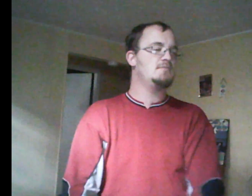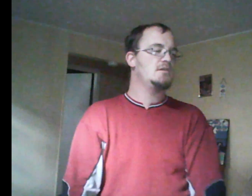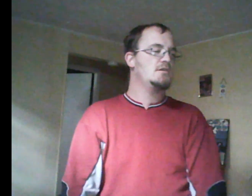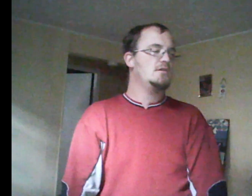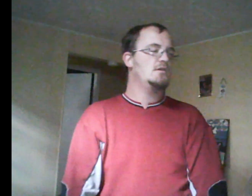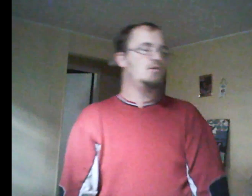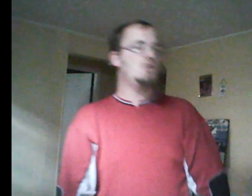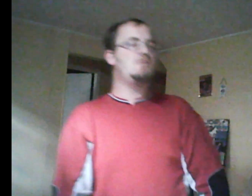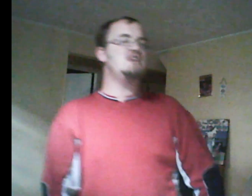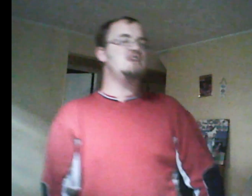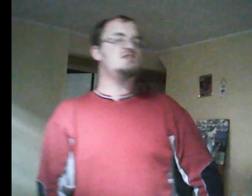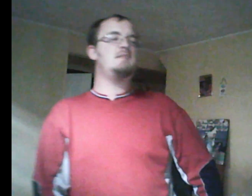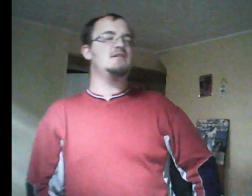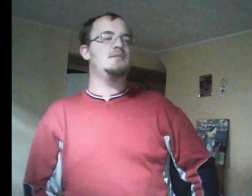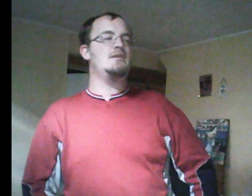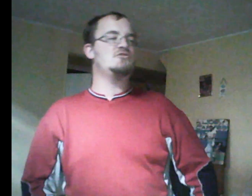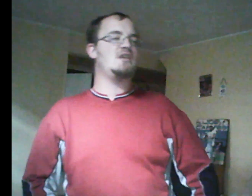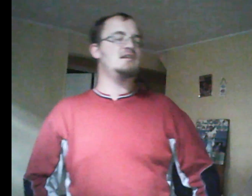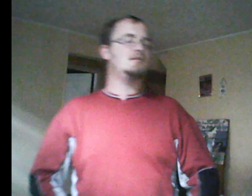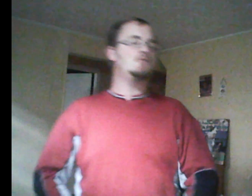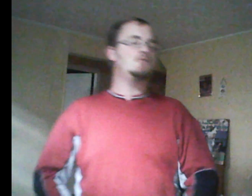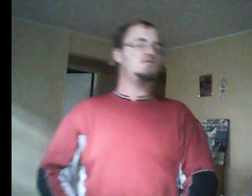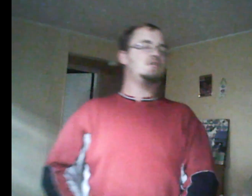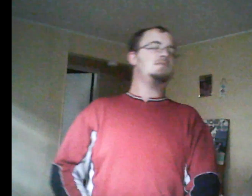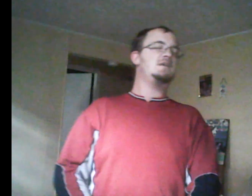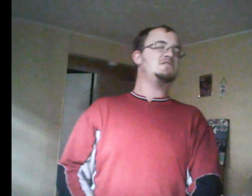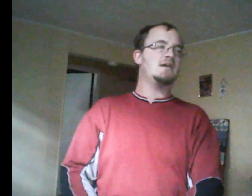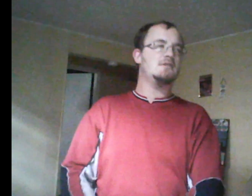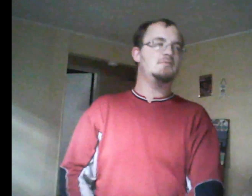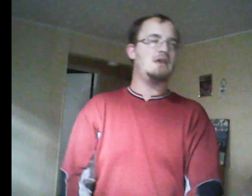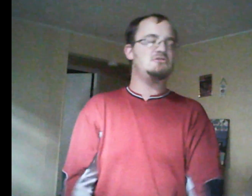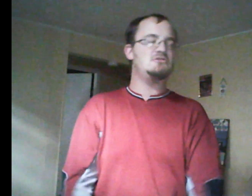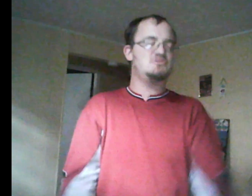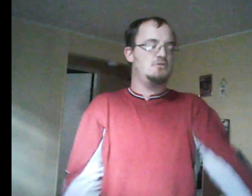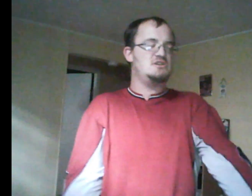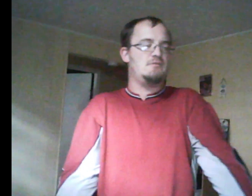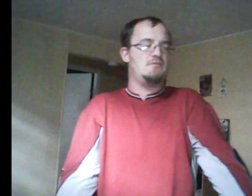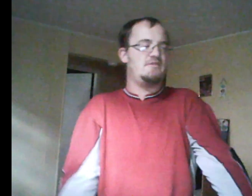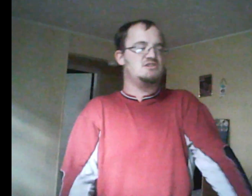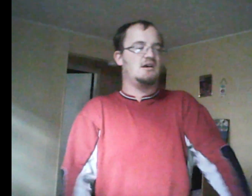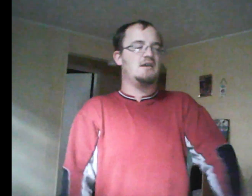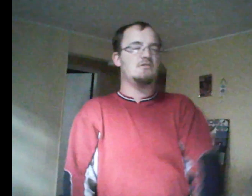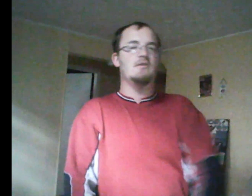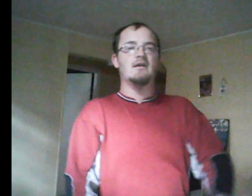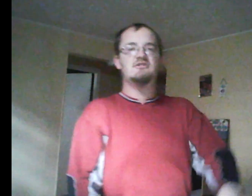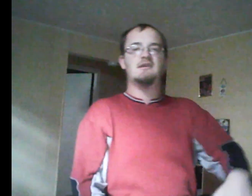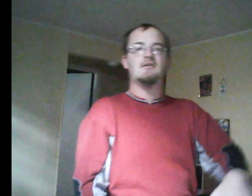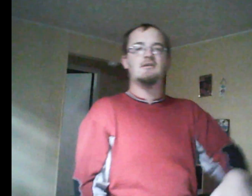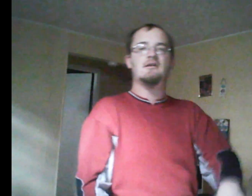But how would she get revenge on the school shunning her? And I still feel to this day that for some real reason, Paige must have